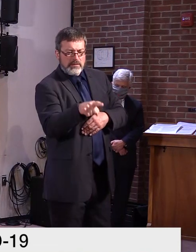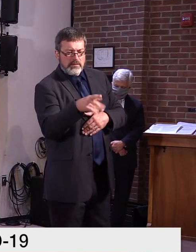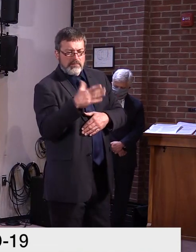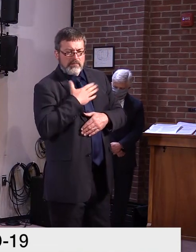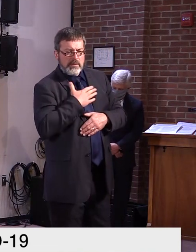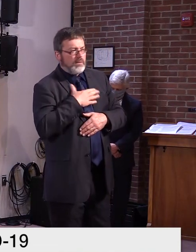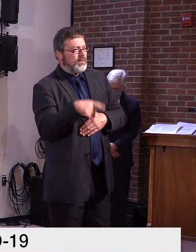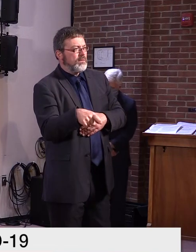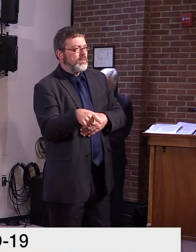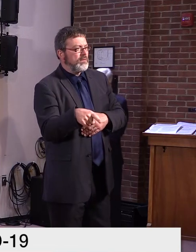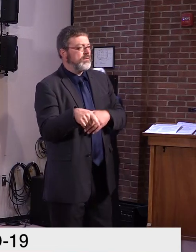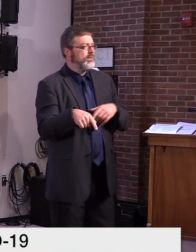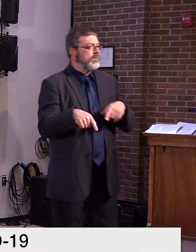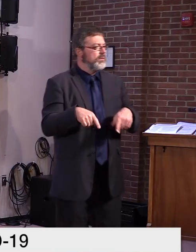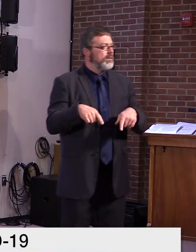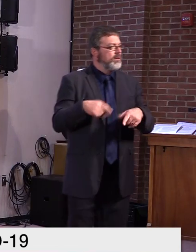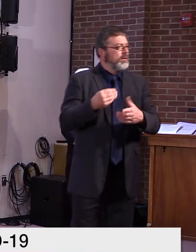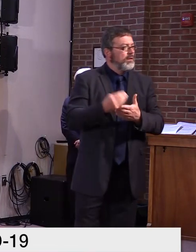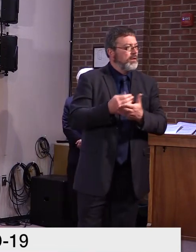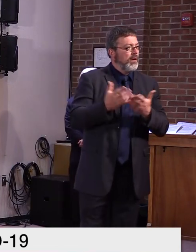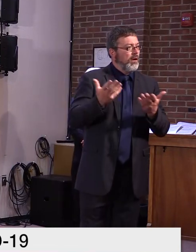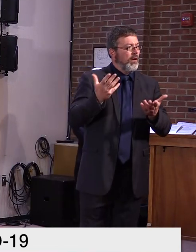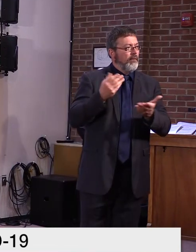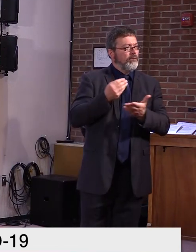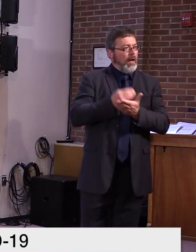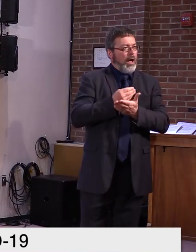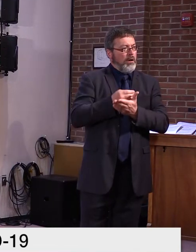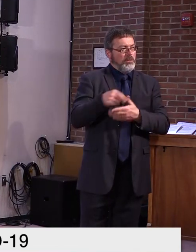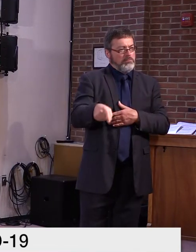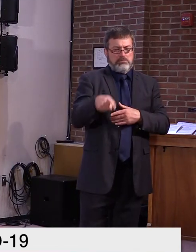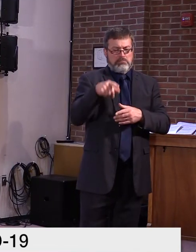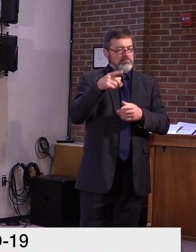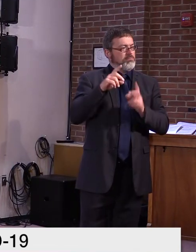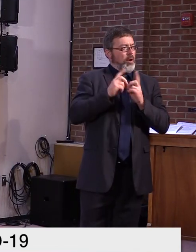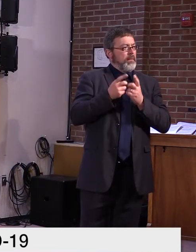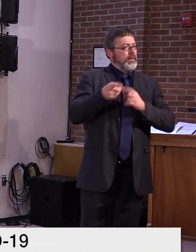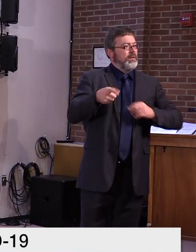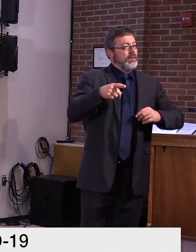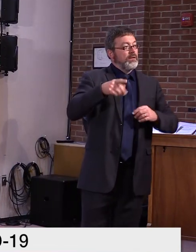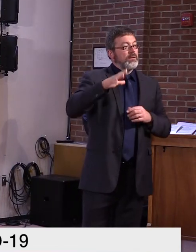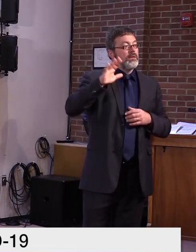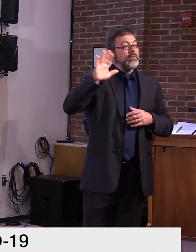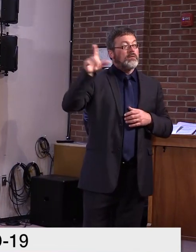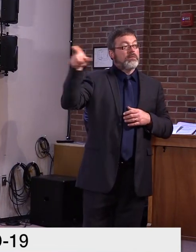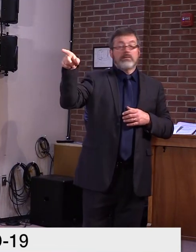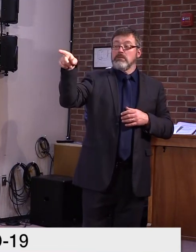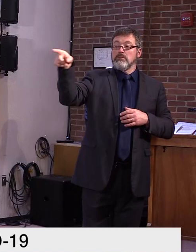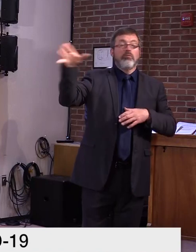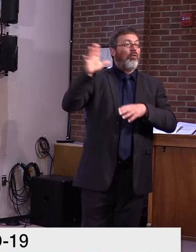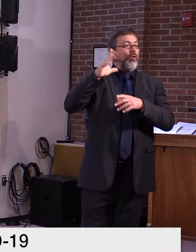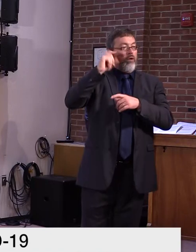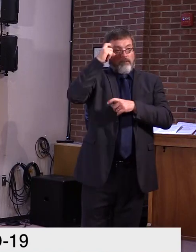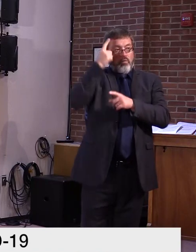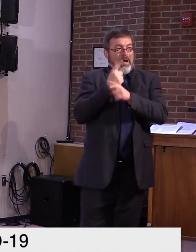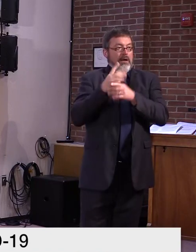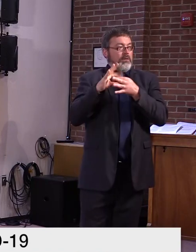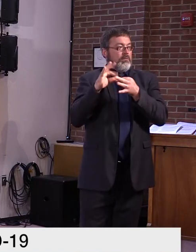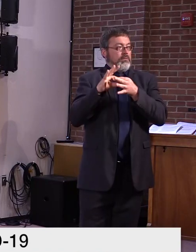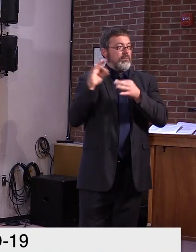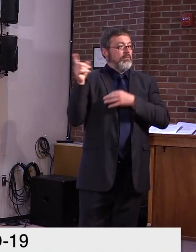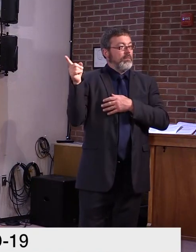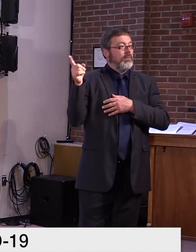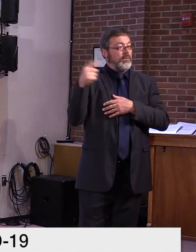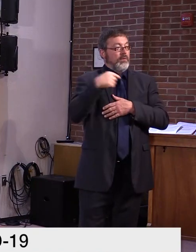Sorry. Uh, thank you, Governor. Thank you, Tim. Uh, the governor is right. Our, our review of the bill shows that the governor,